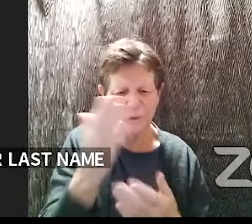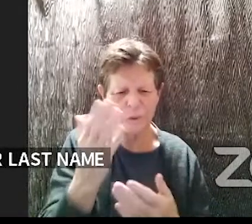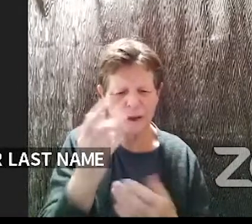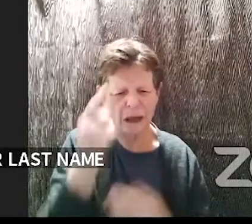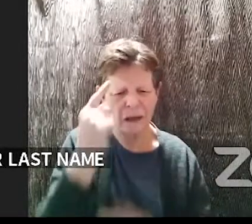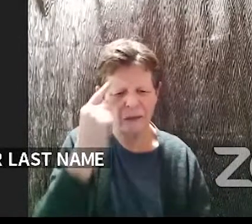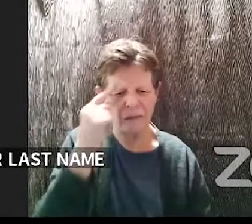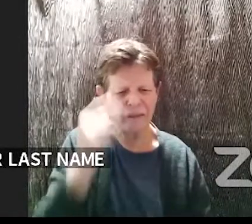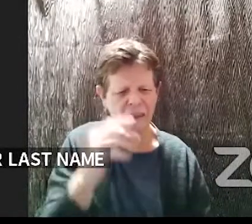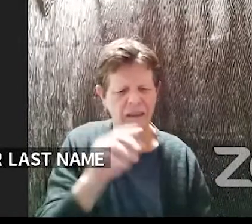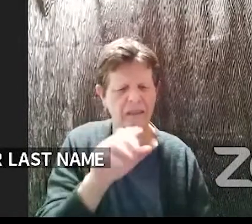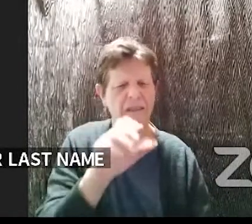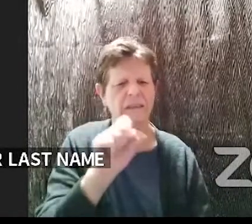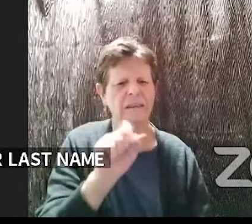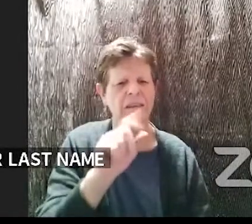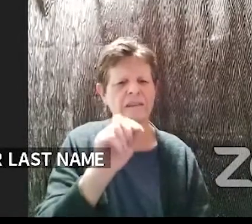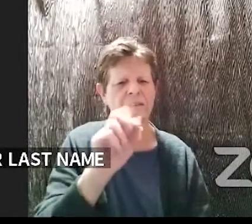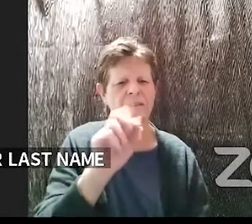and wrote a book called